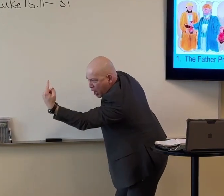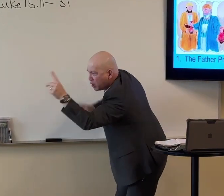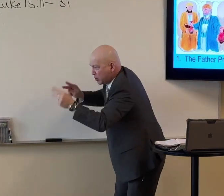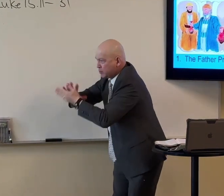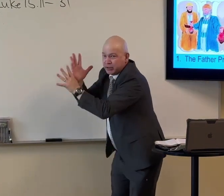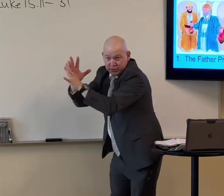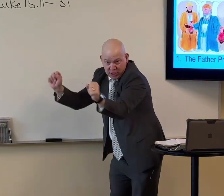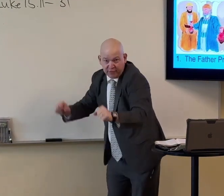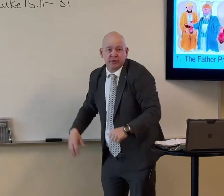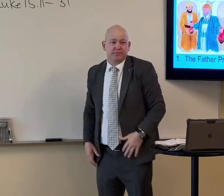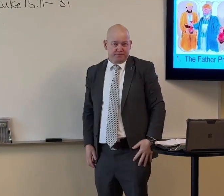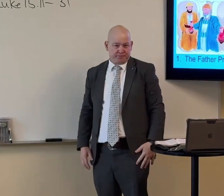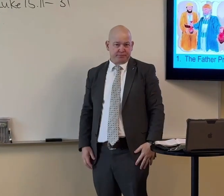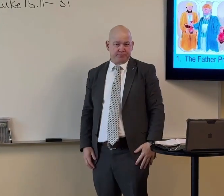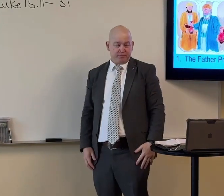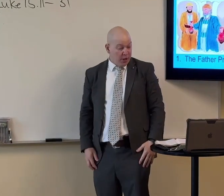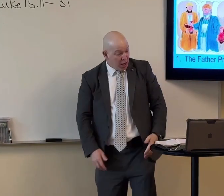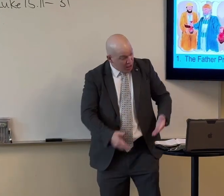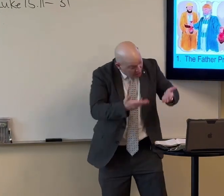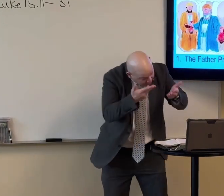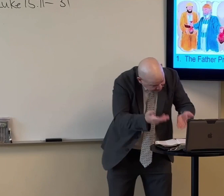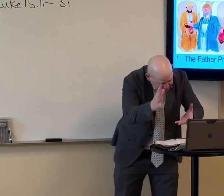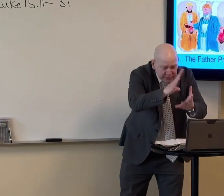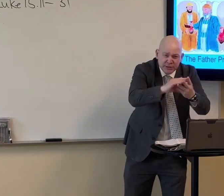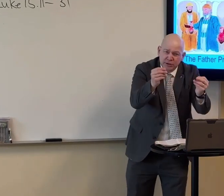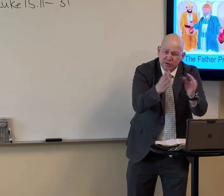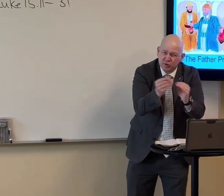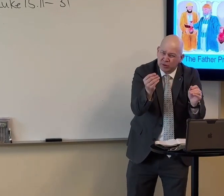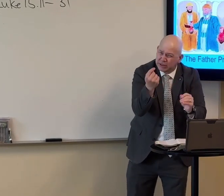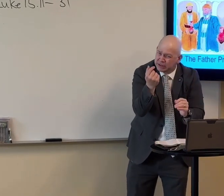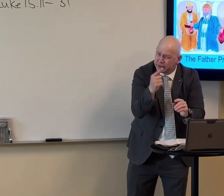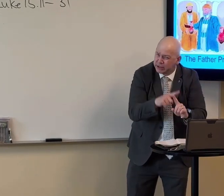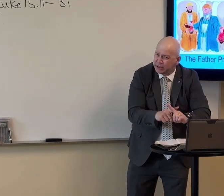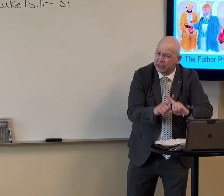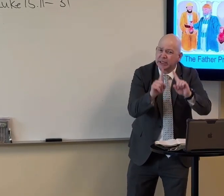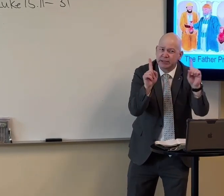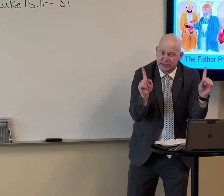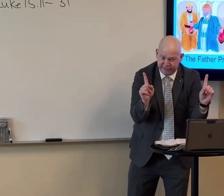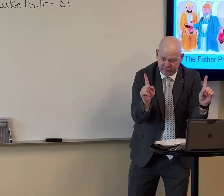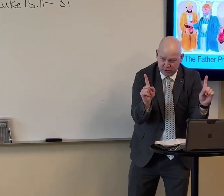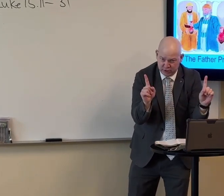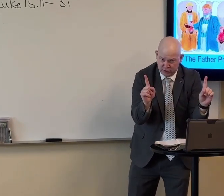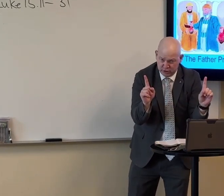person gets saved, they're celebrating in heaven. So here's a story that's a little bit different.